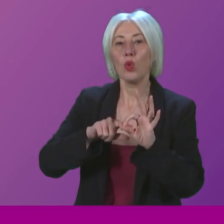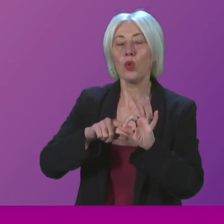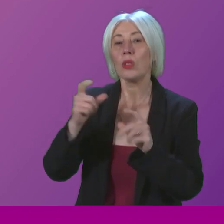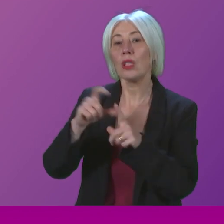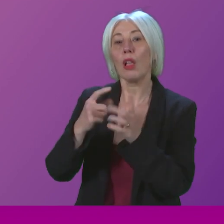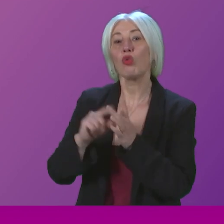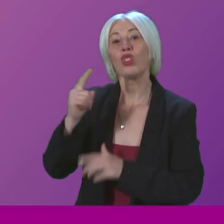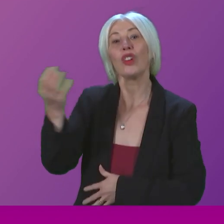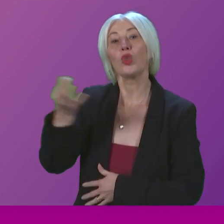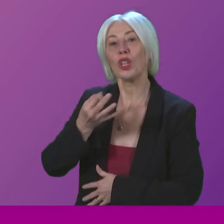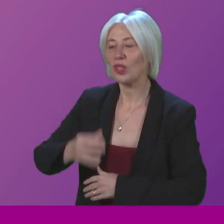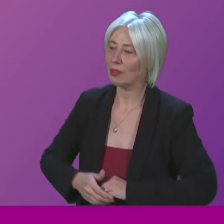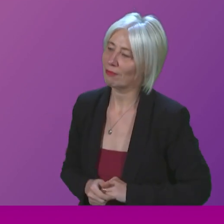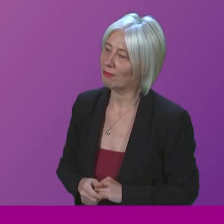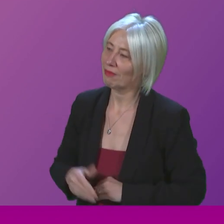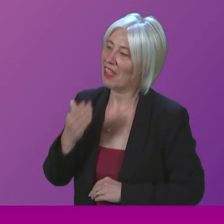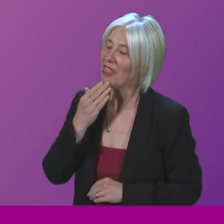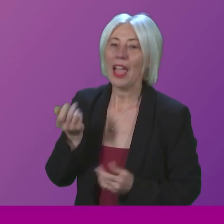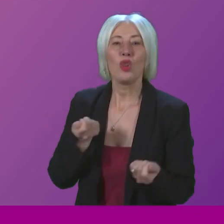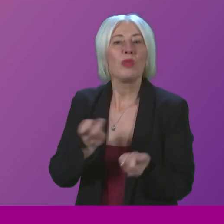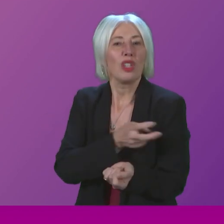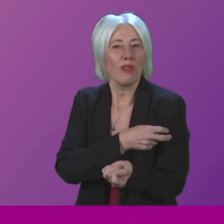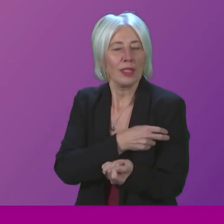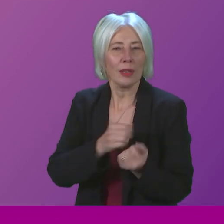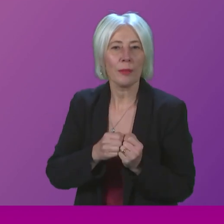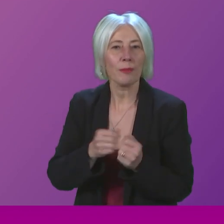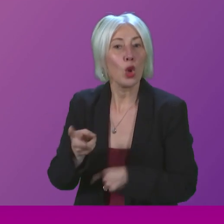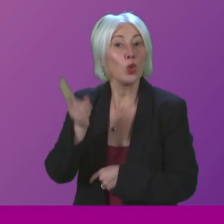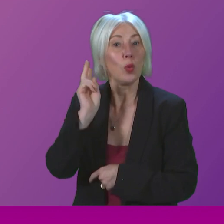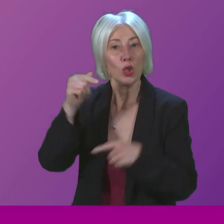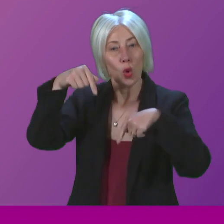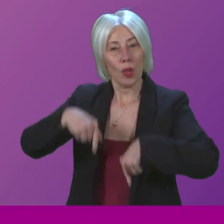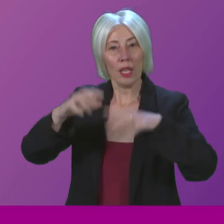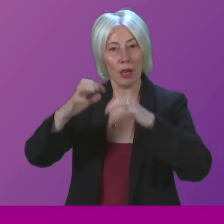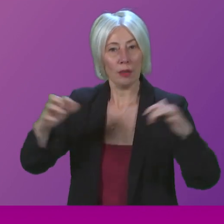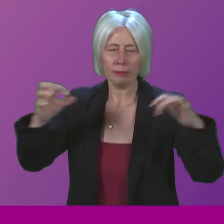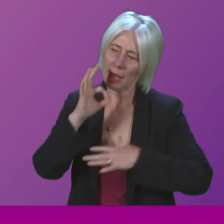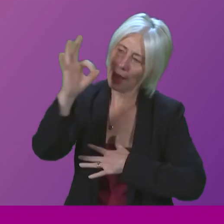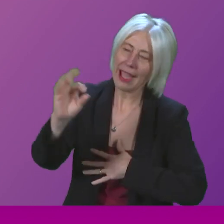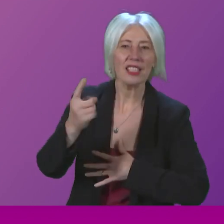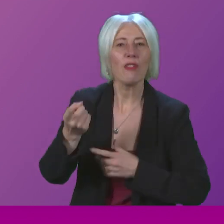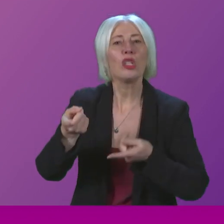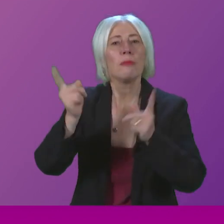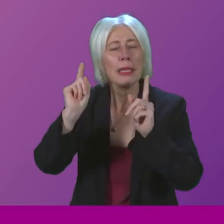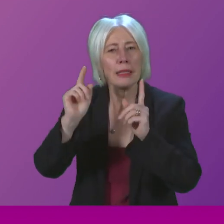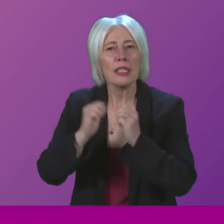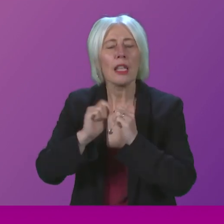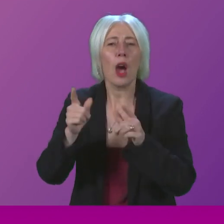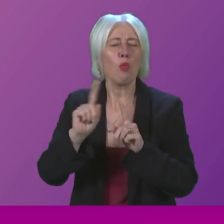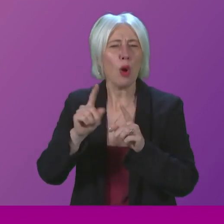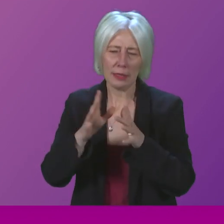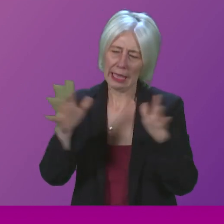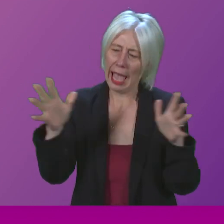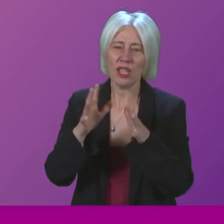Thank you very much, Presiding Officer. Two weeks ago in this chamber, I asked the First Minister about the scale of the crisis